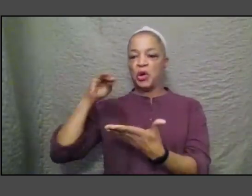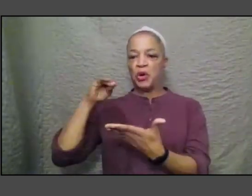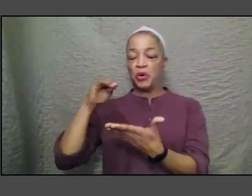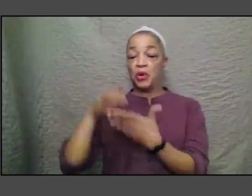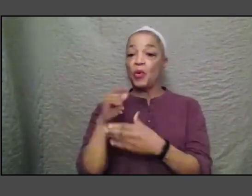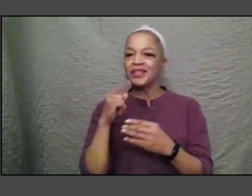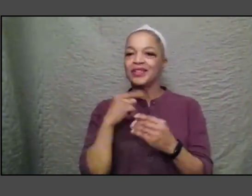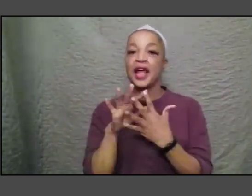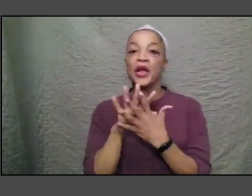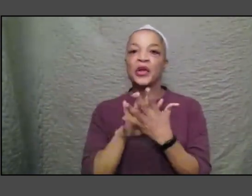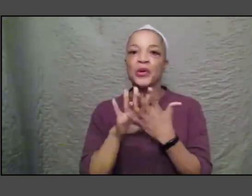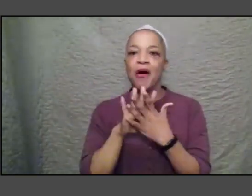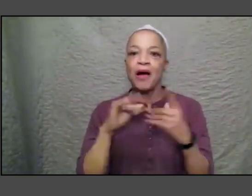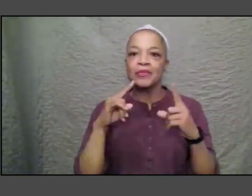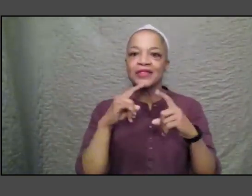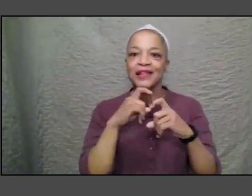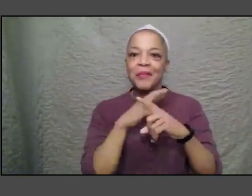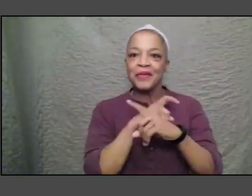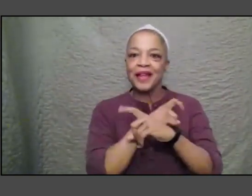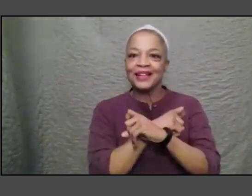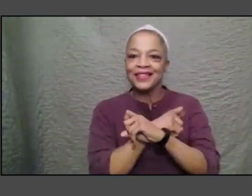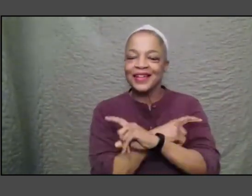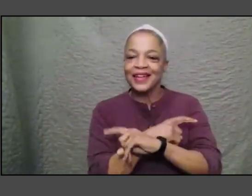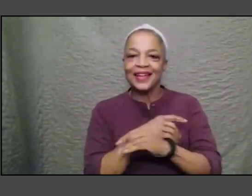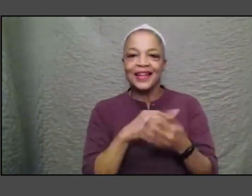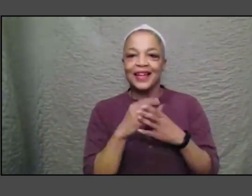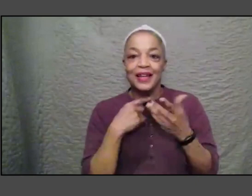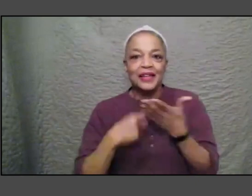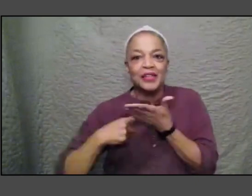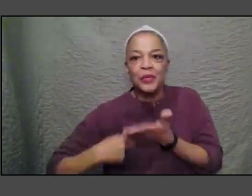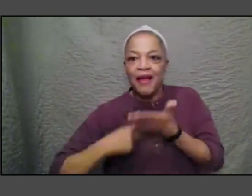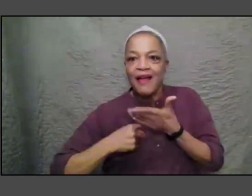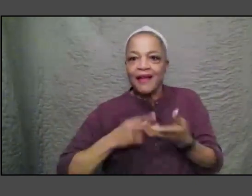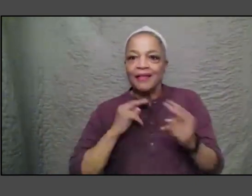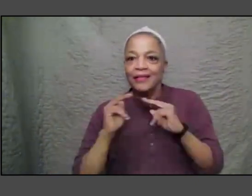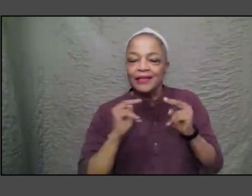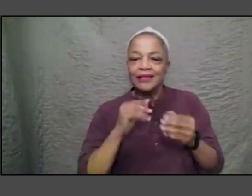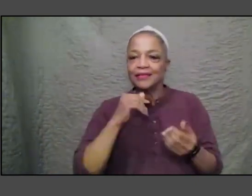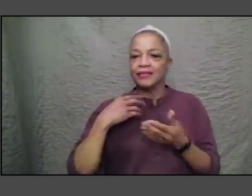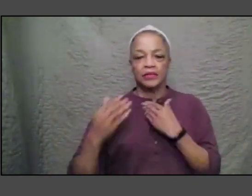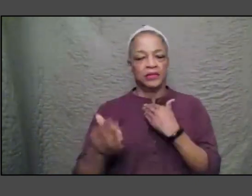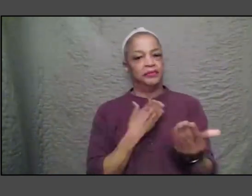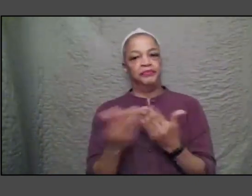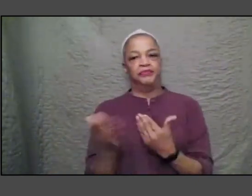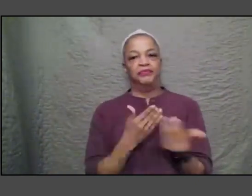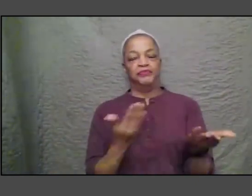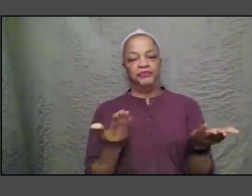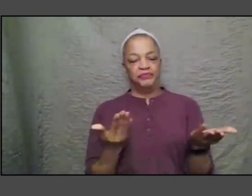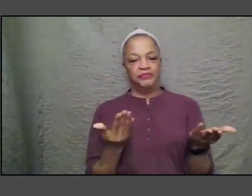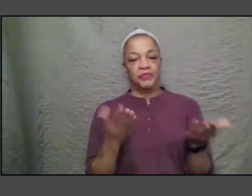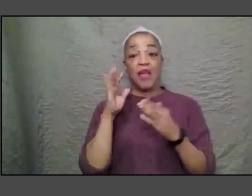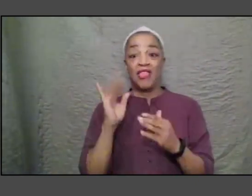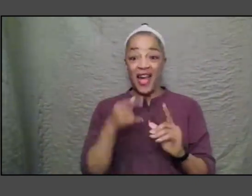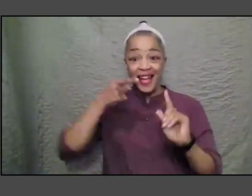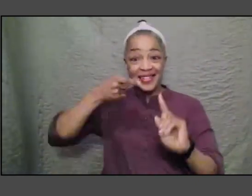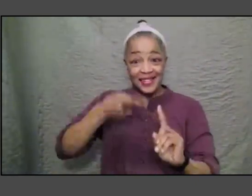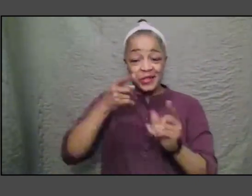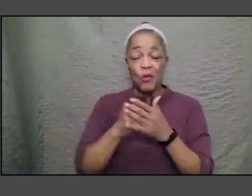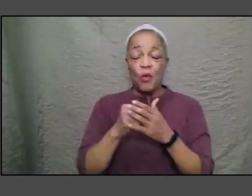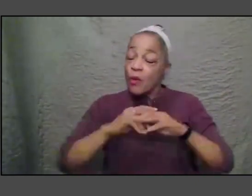subtlety debate doesn't matter and yet it's all of that that has shaped what this country says it is and so I think